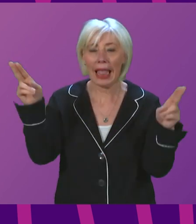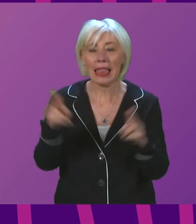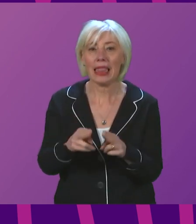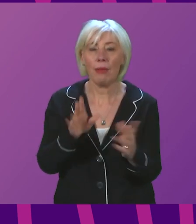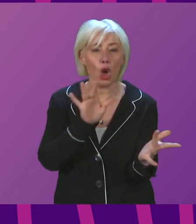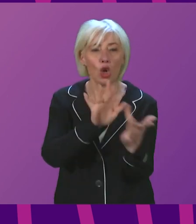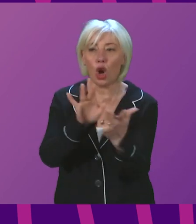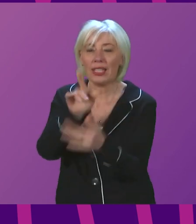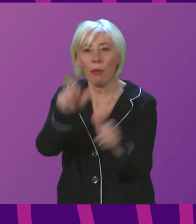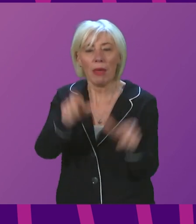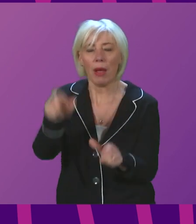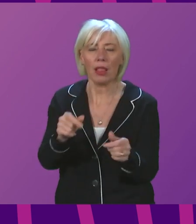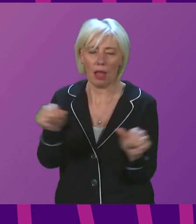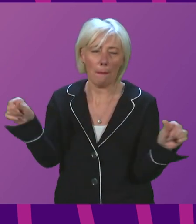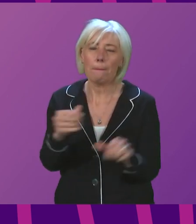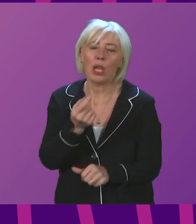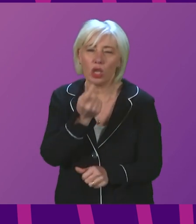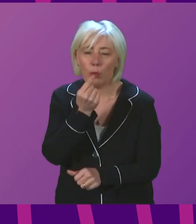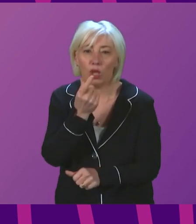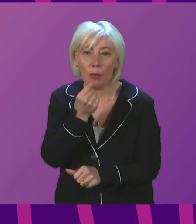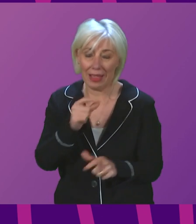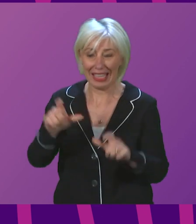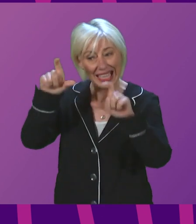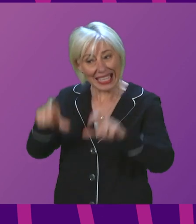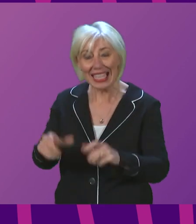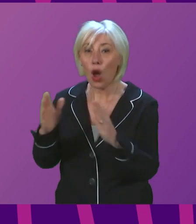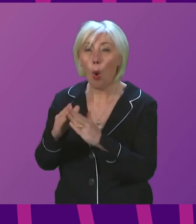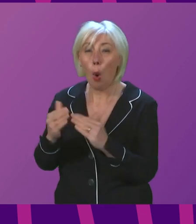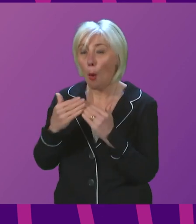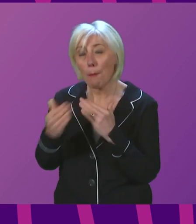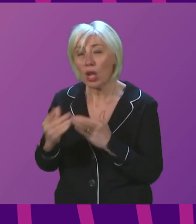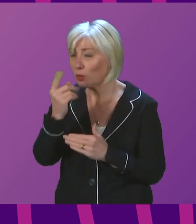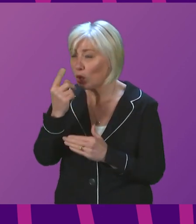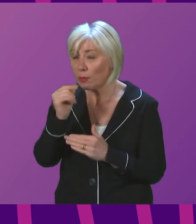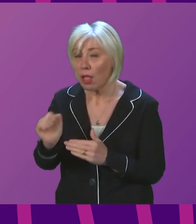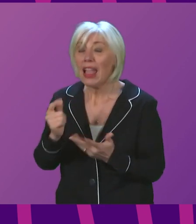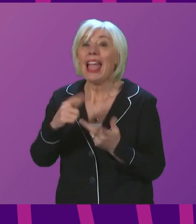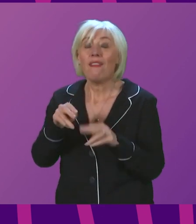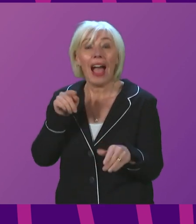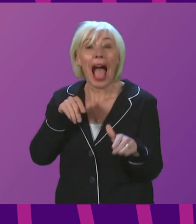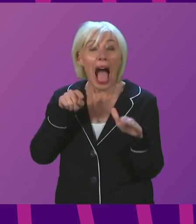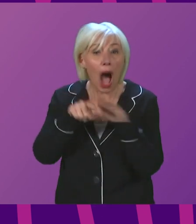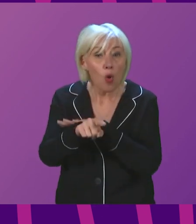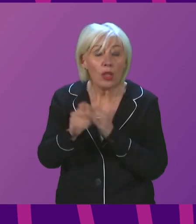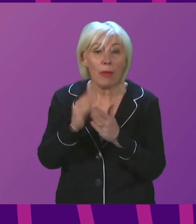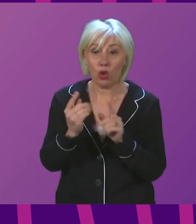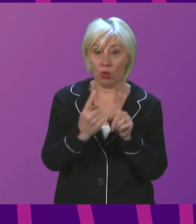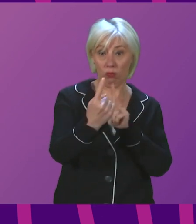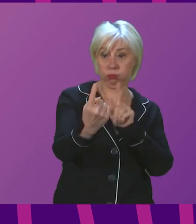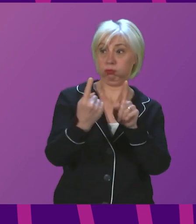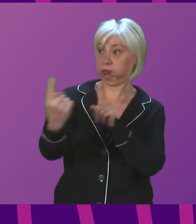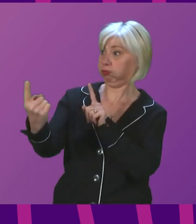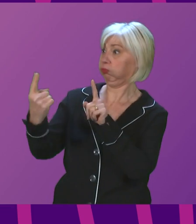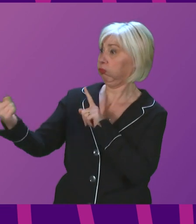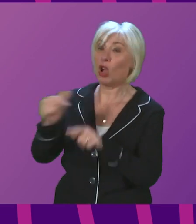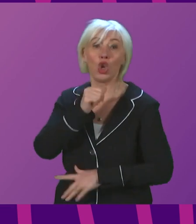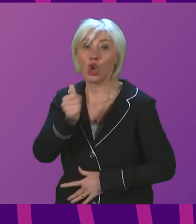as much as you possibly can. Please stay at home as much as is feasible. When you do go out, maintain physical distancing from people not